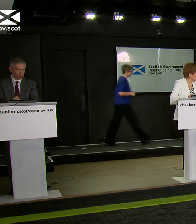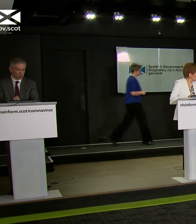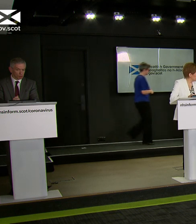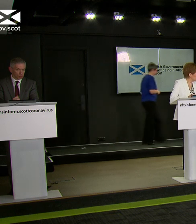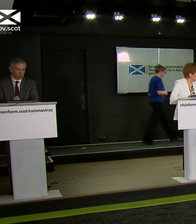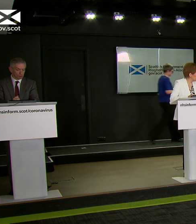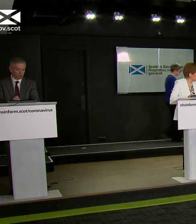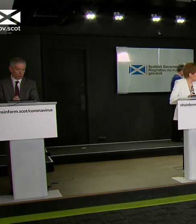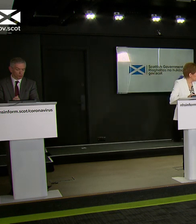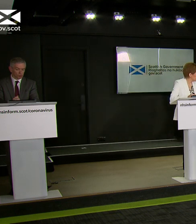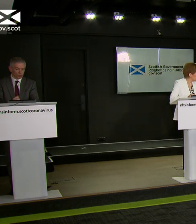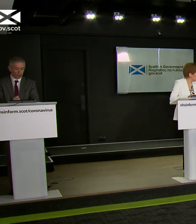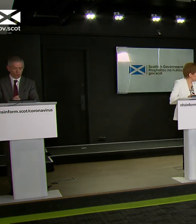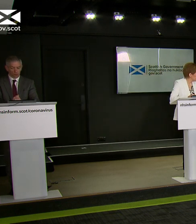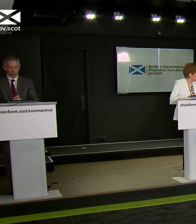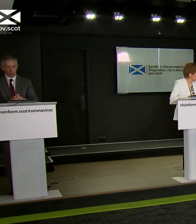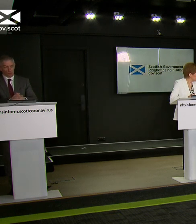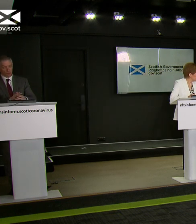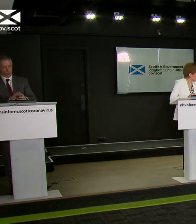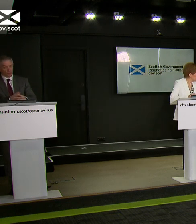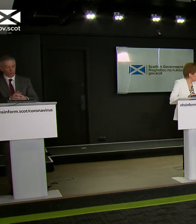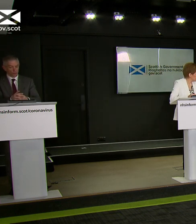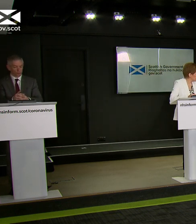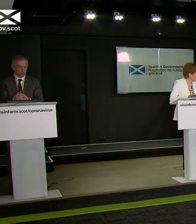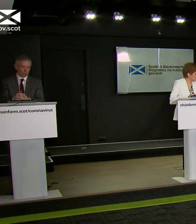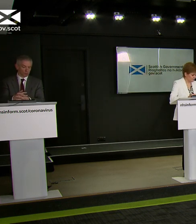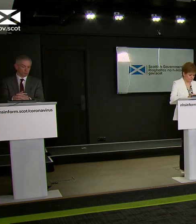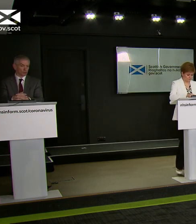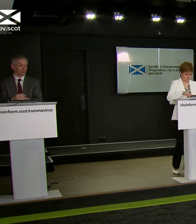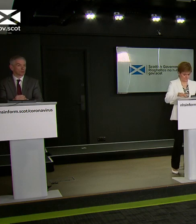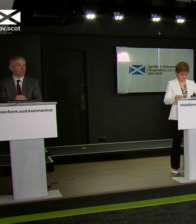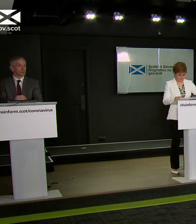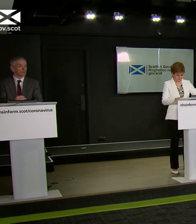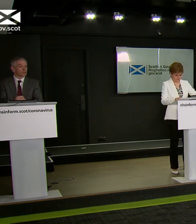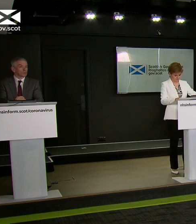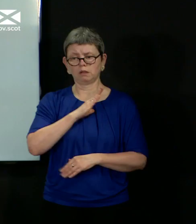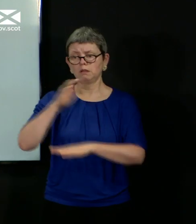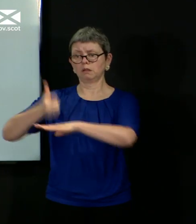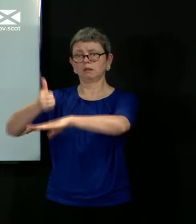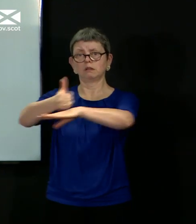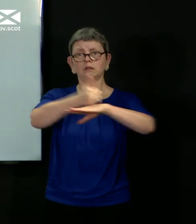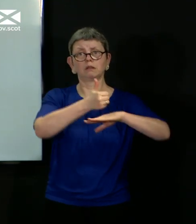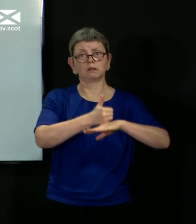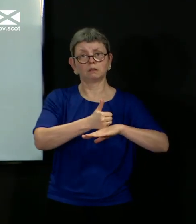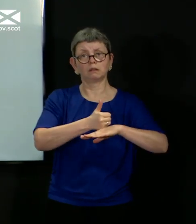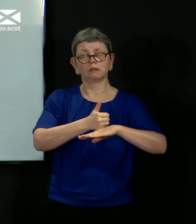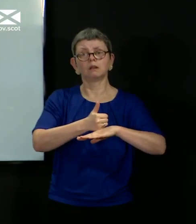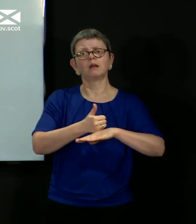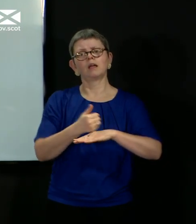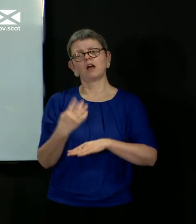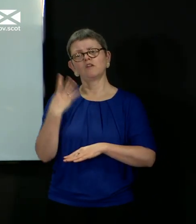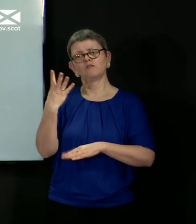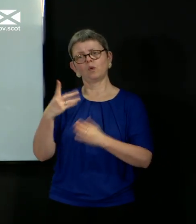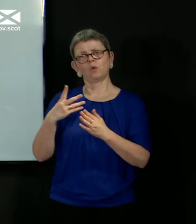I don't think I was confused in what I said. The pop-up mobile units are part of that four-nation